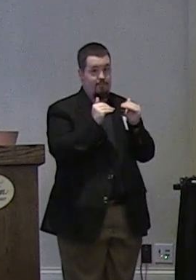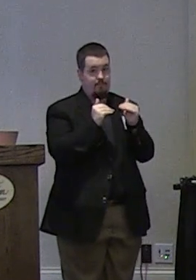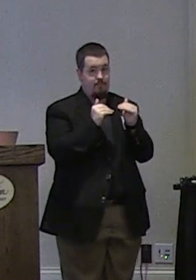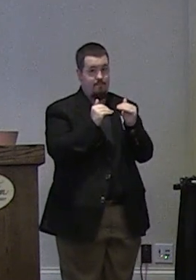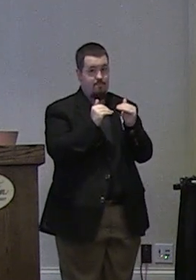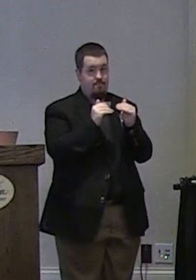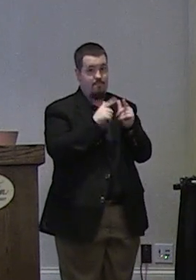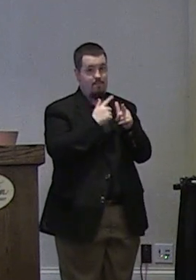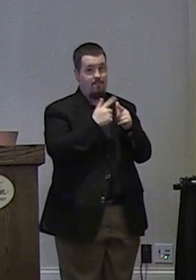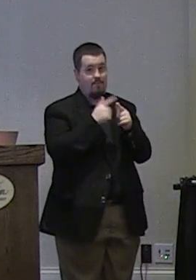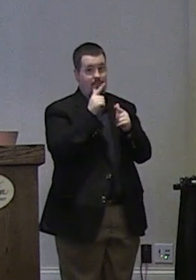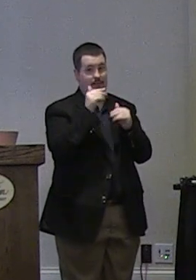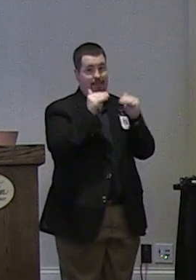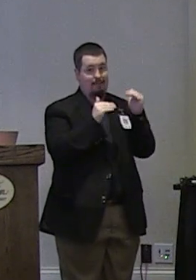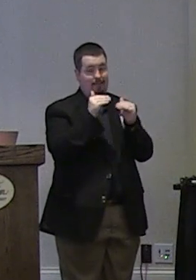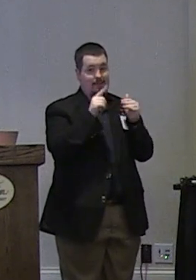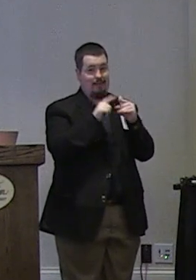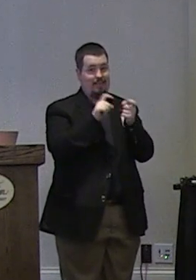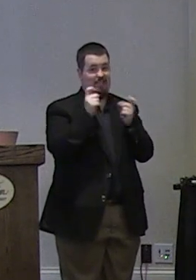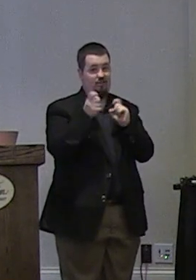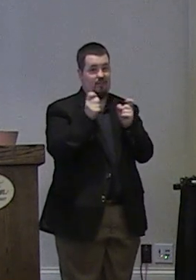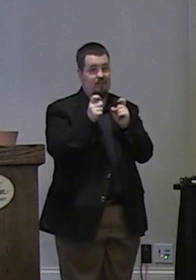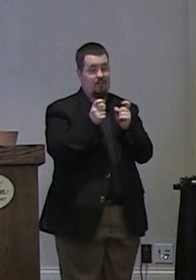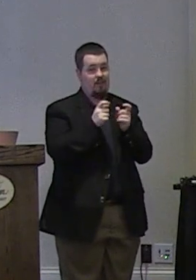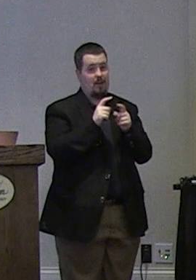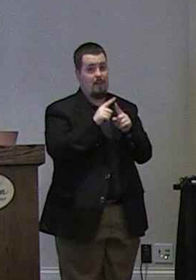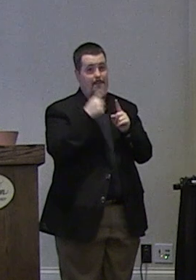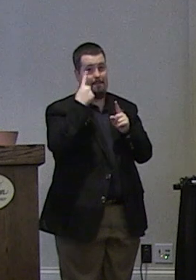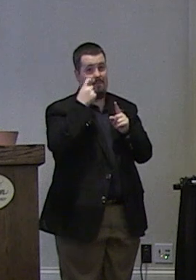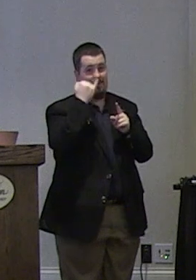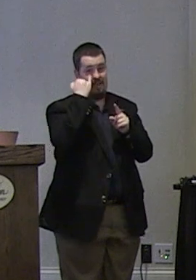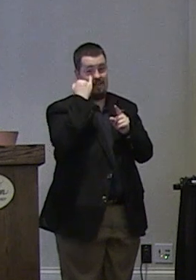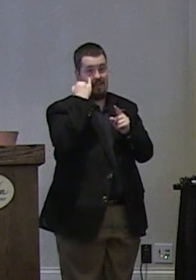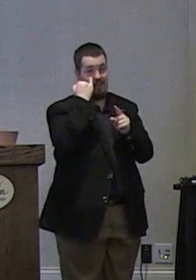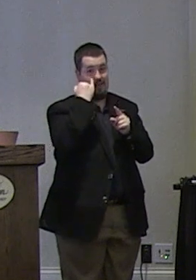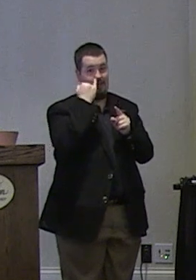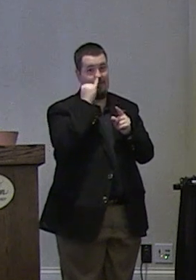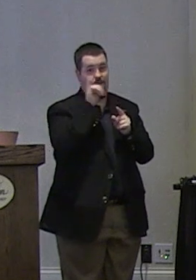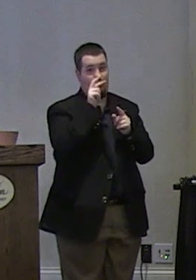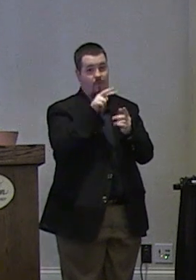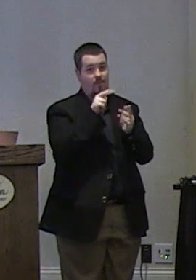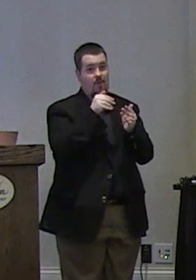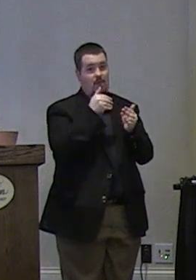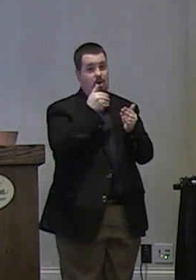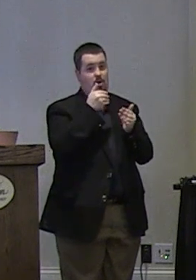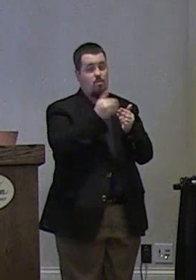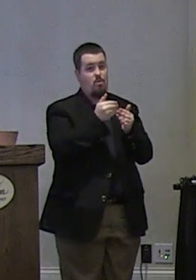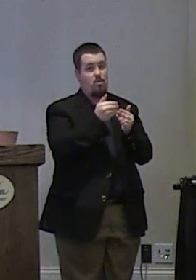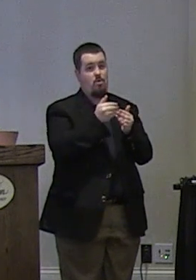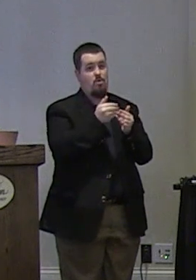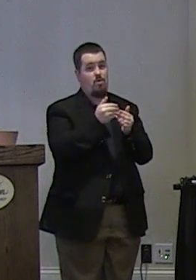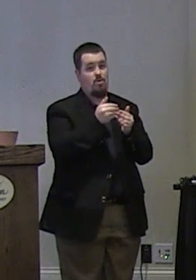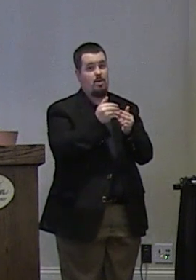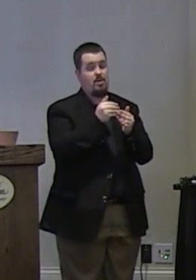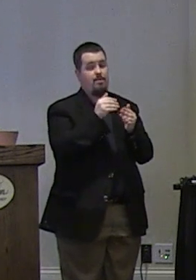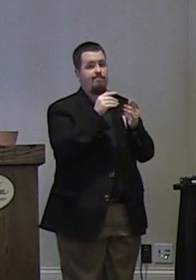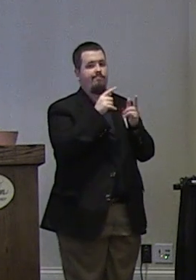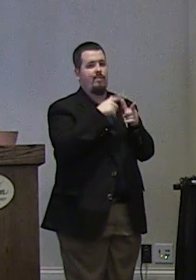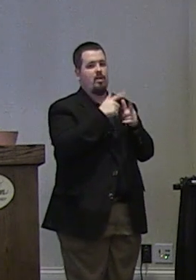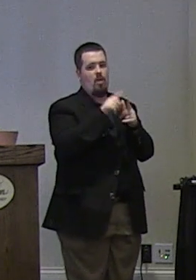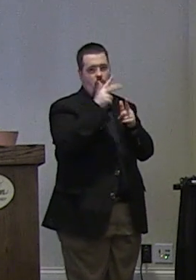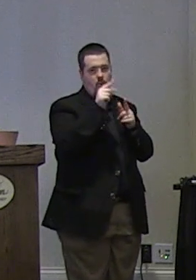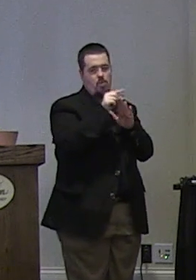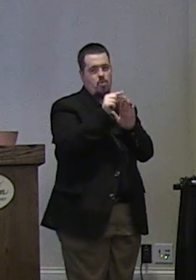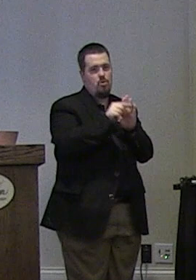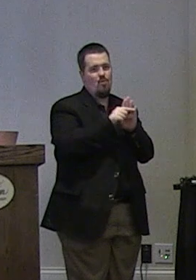then your proficiency levels need to be adjusted because if you look at the approaching band that approaching band in third grade